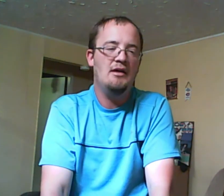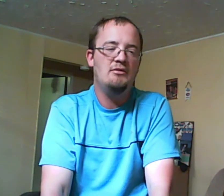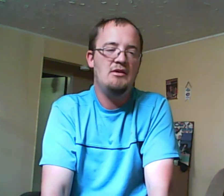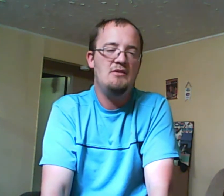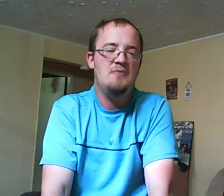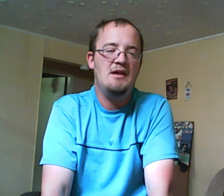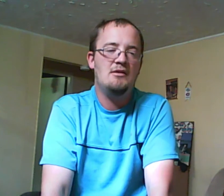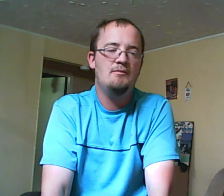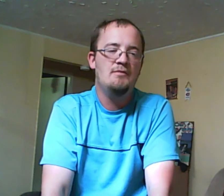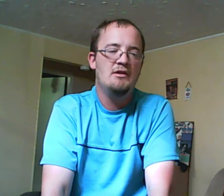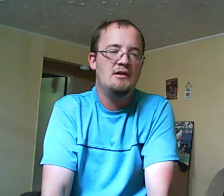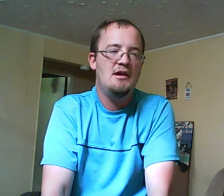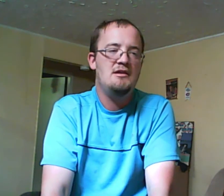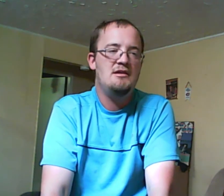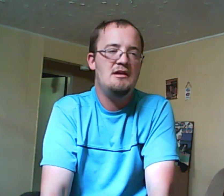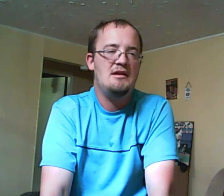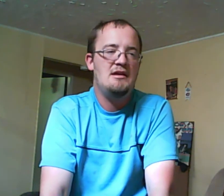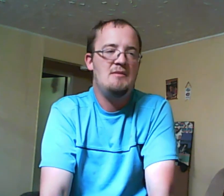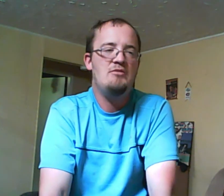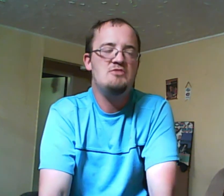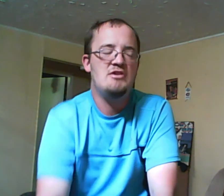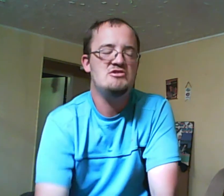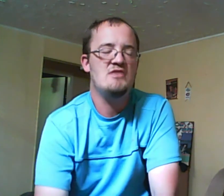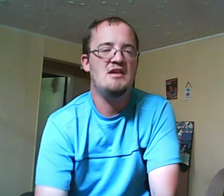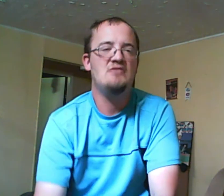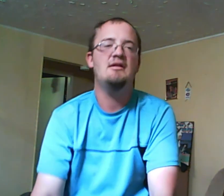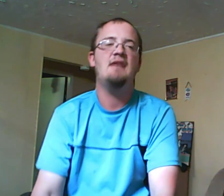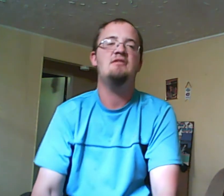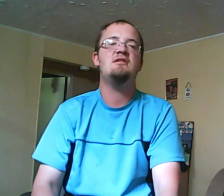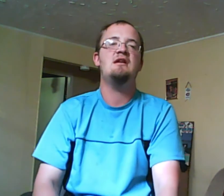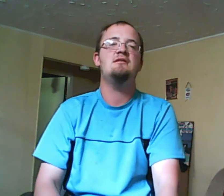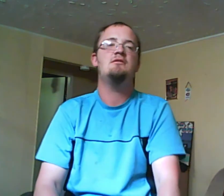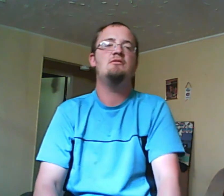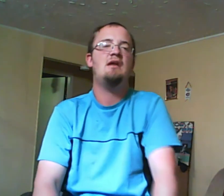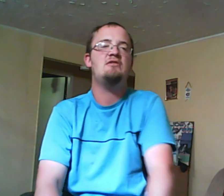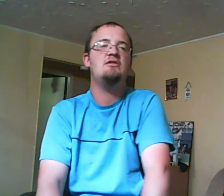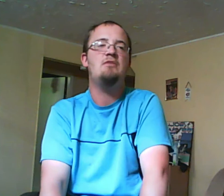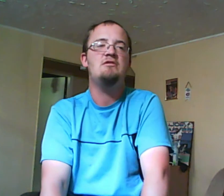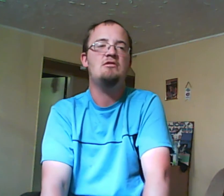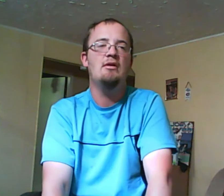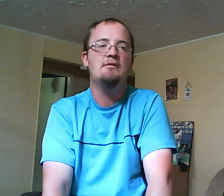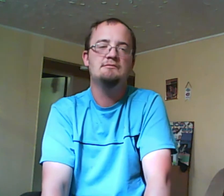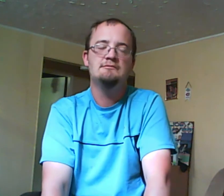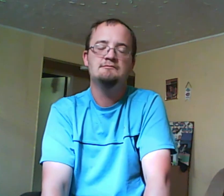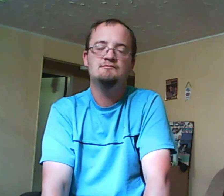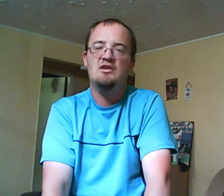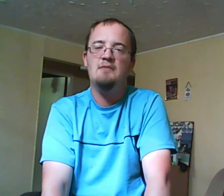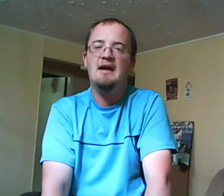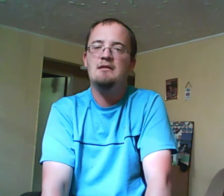mayor and he may put pressure on Snake to allow his son who accidentally burnt the school to come back and